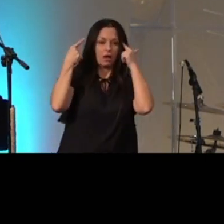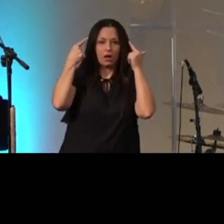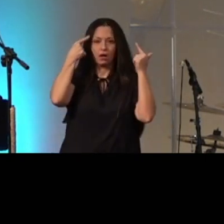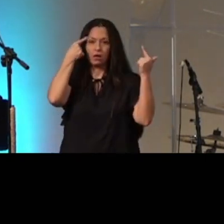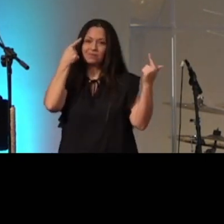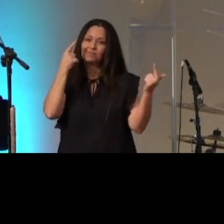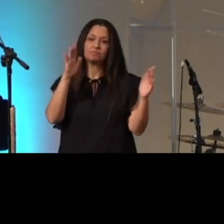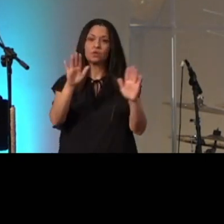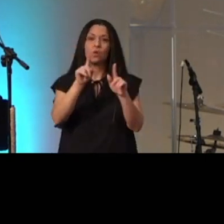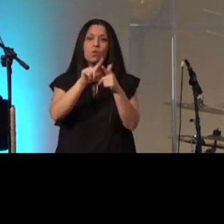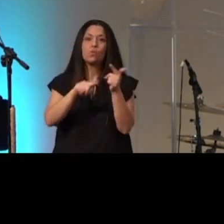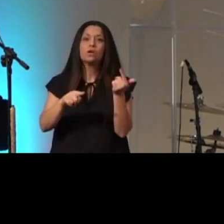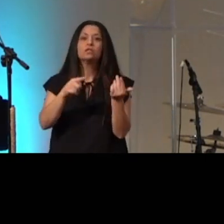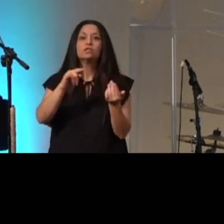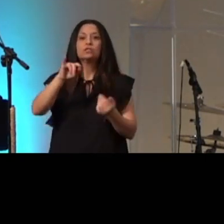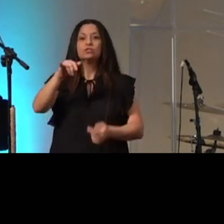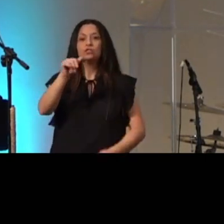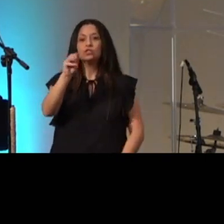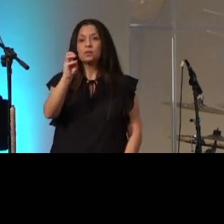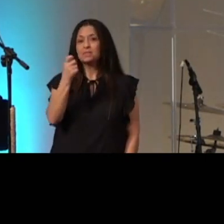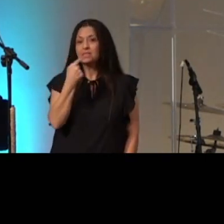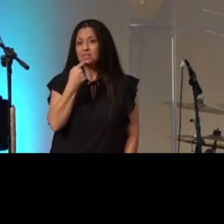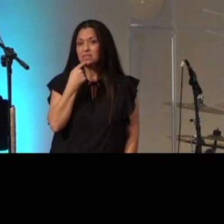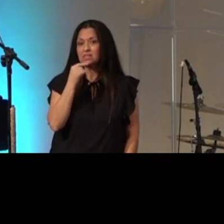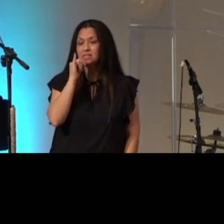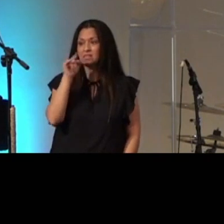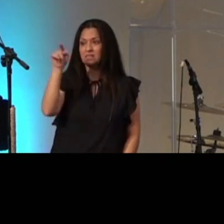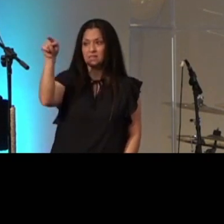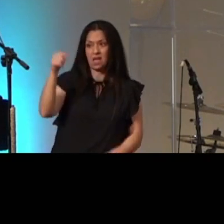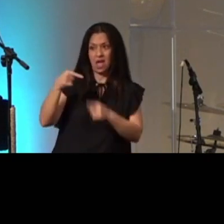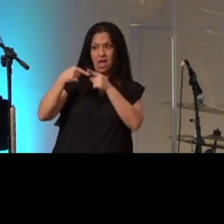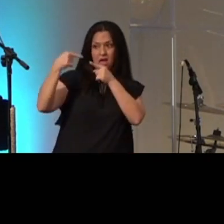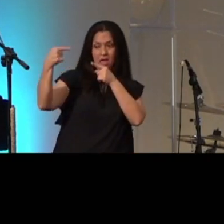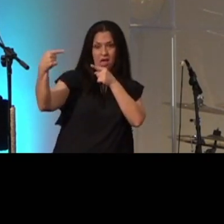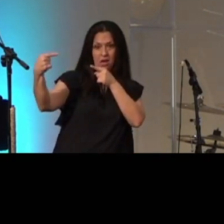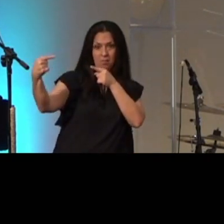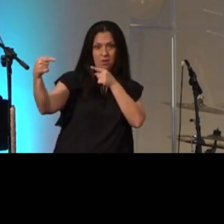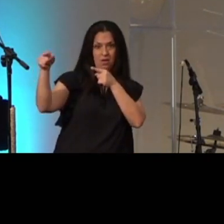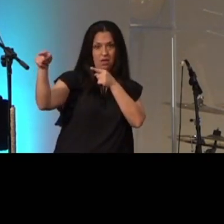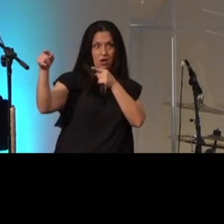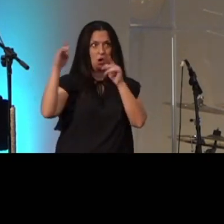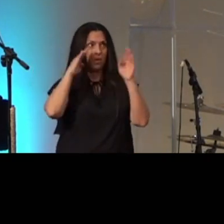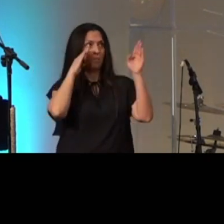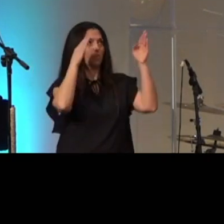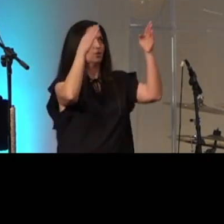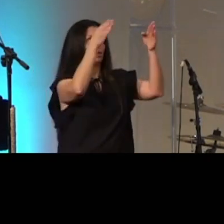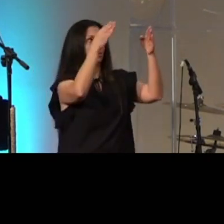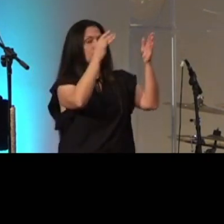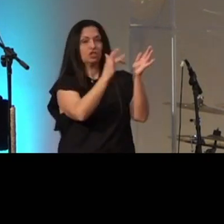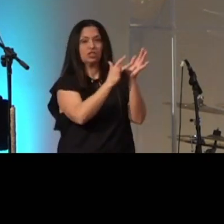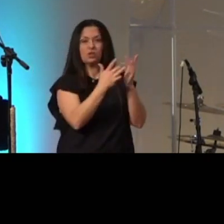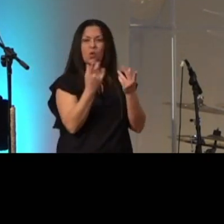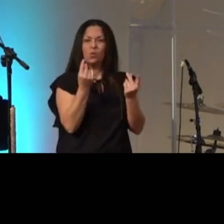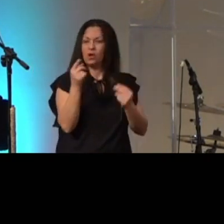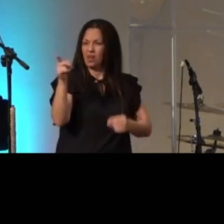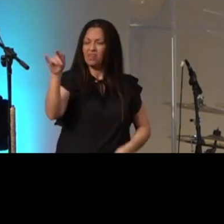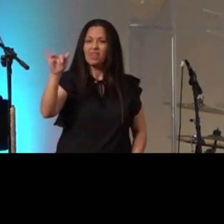what james says is that the enemy of pursuing jesus is our double mindedness